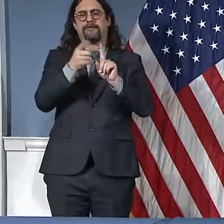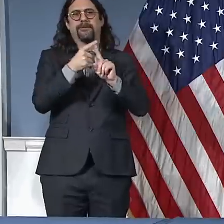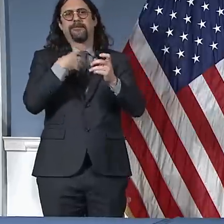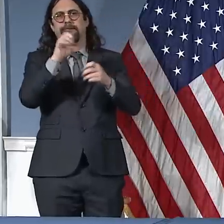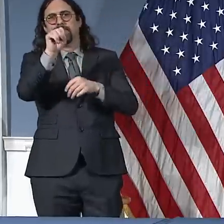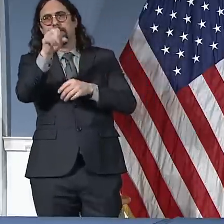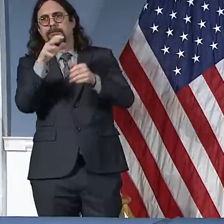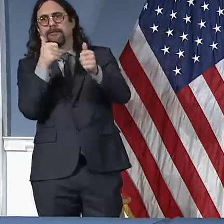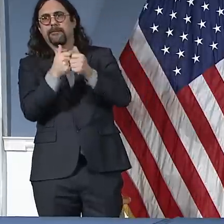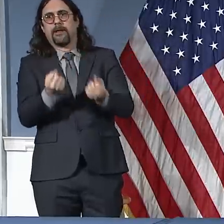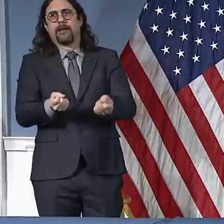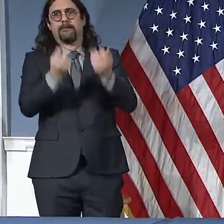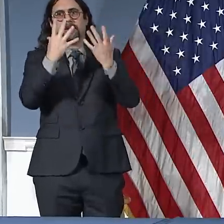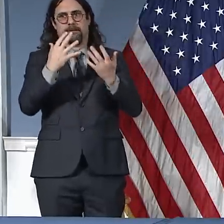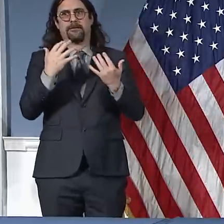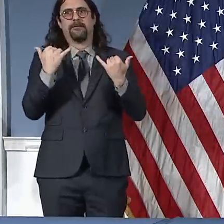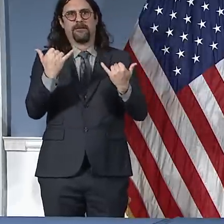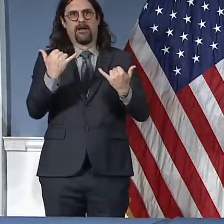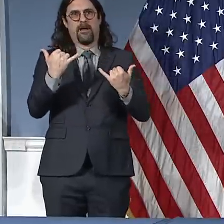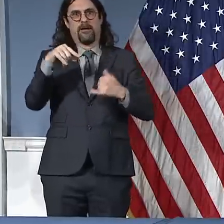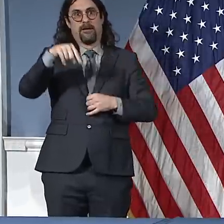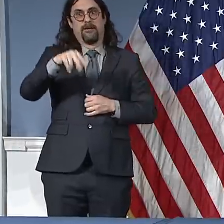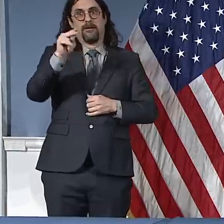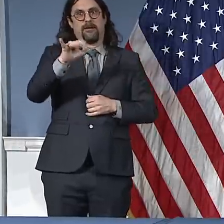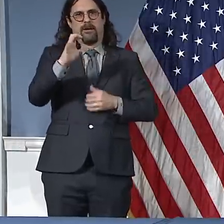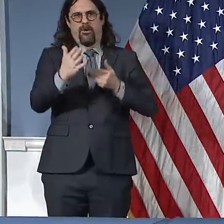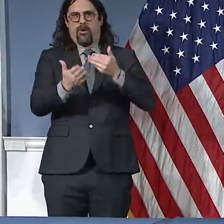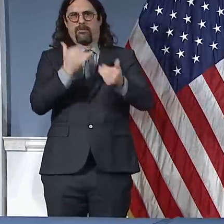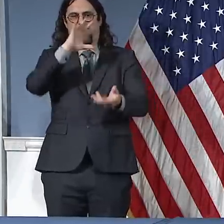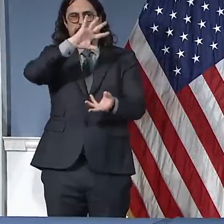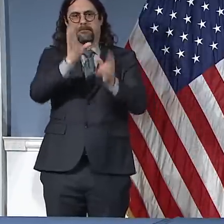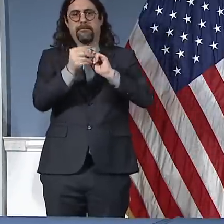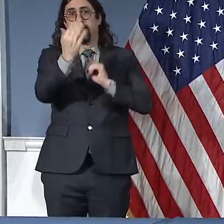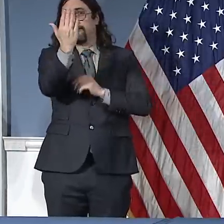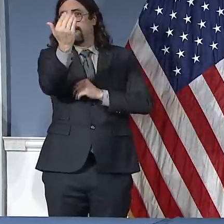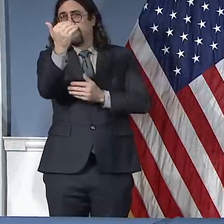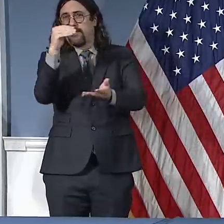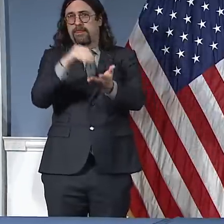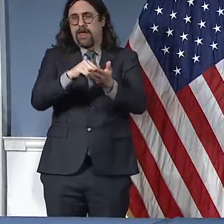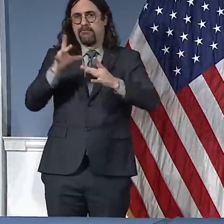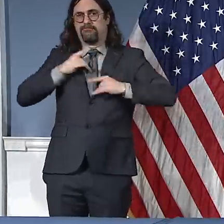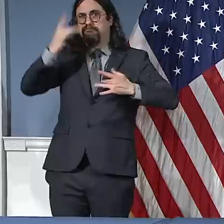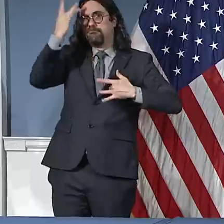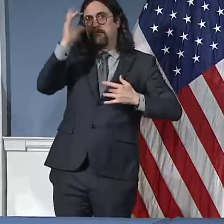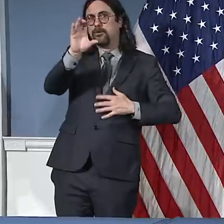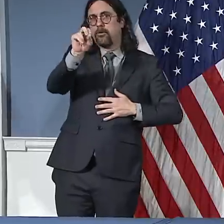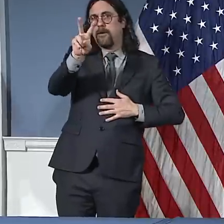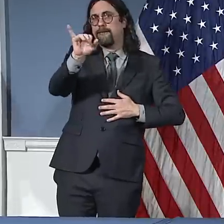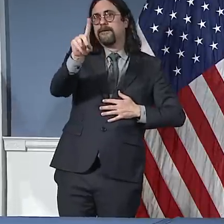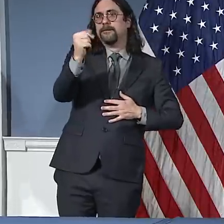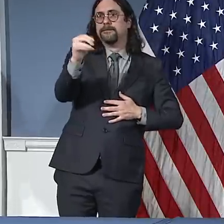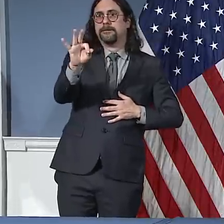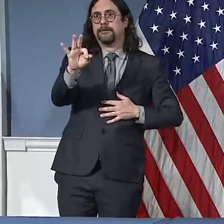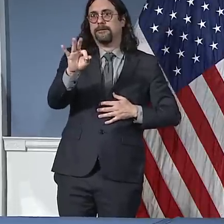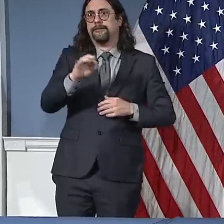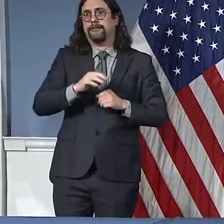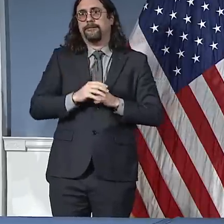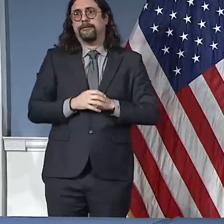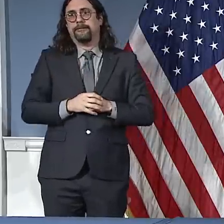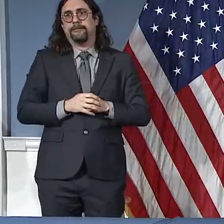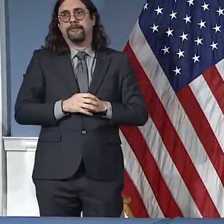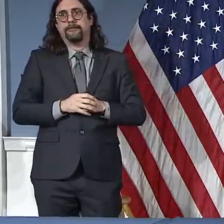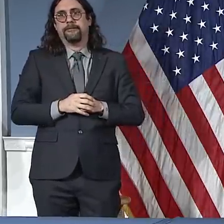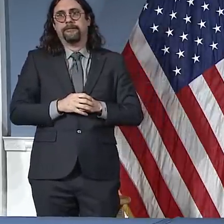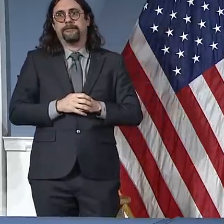confirmed positive now in New York City. That's 1,004, I'm sorry, 14,776 is the exact